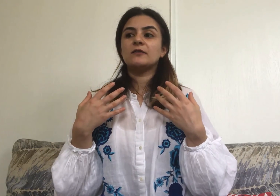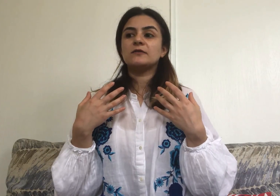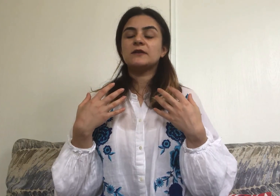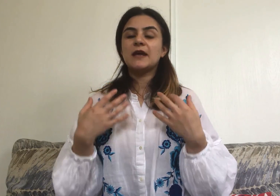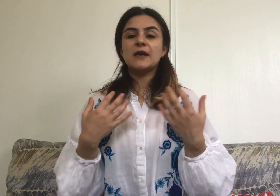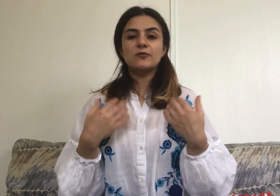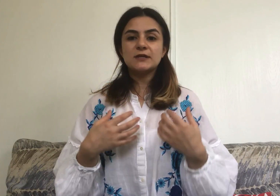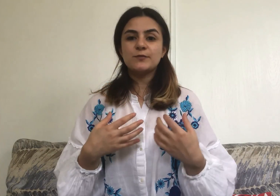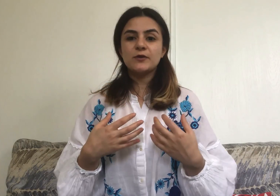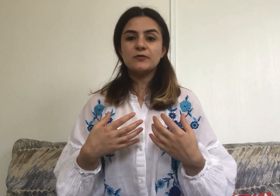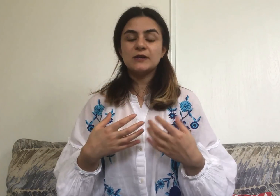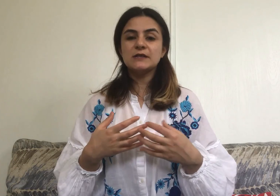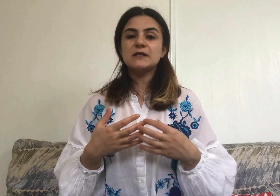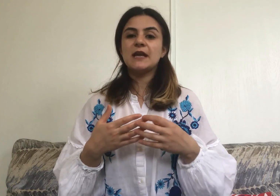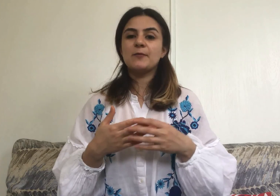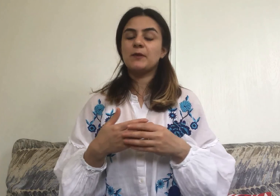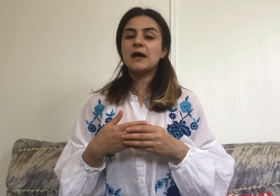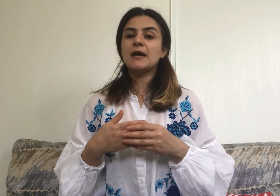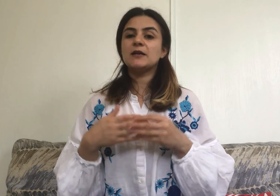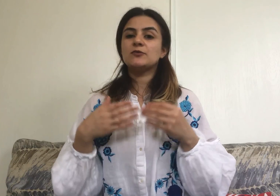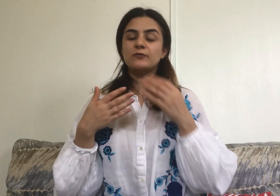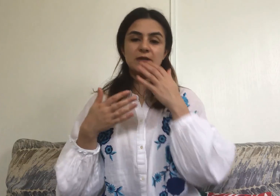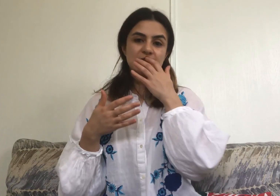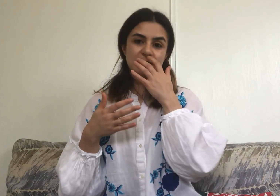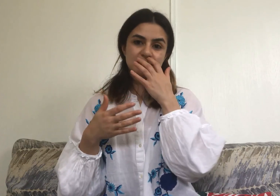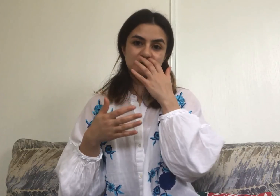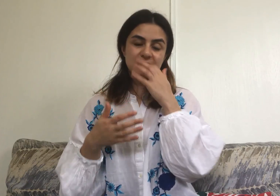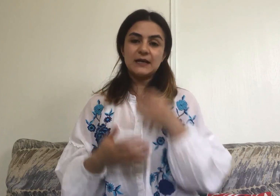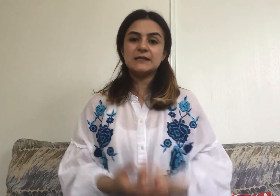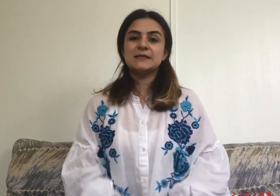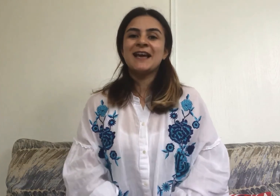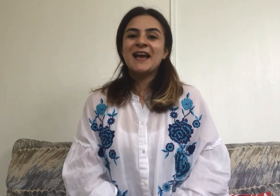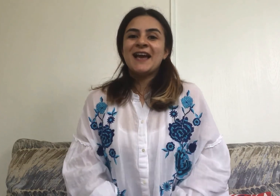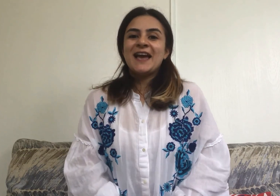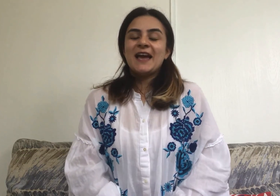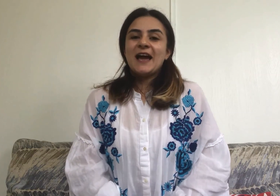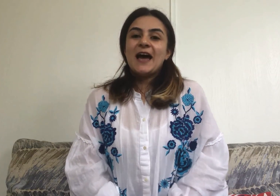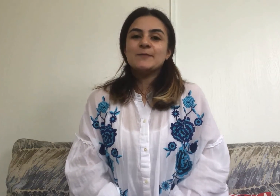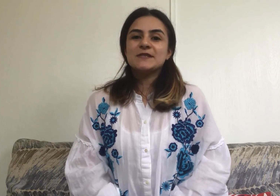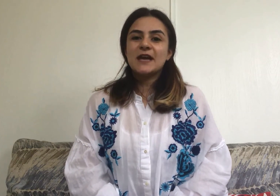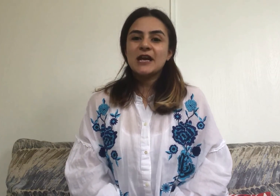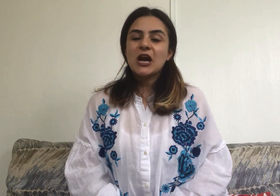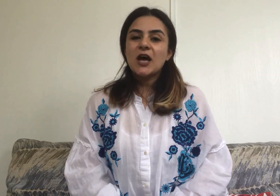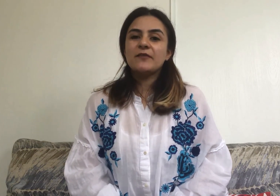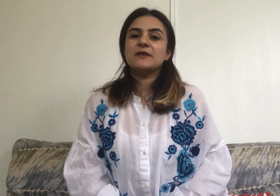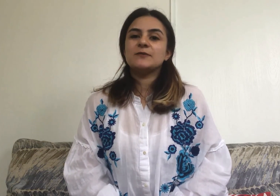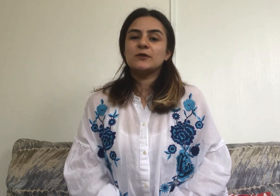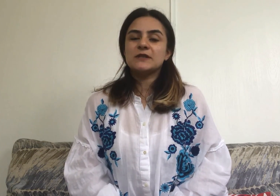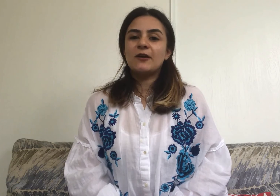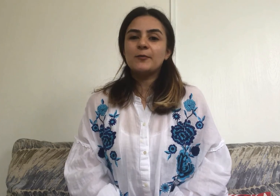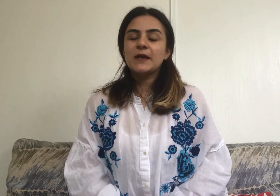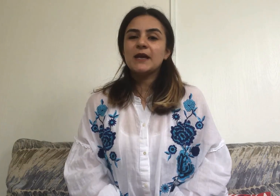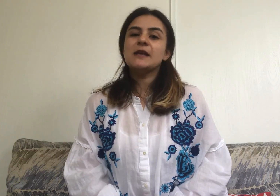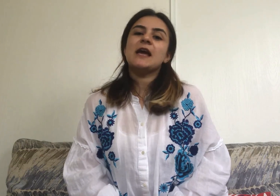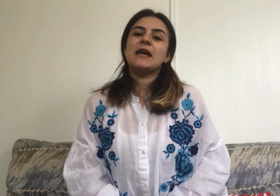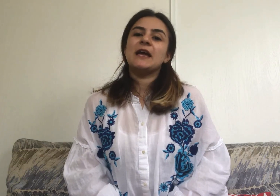Take your experience and apply it to this exercise. I'm signing off. This was RP and